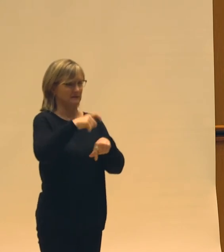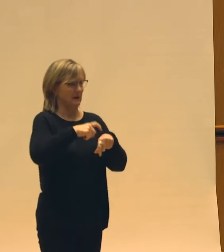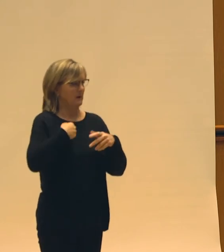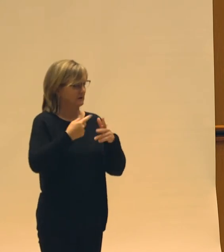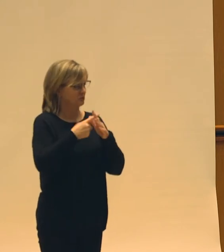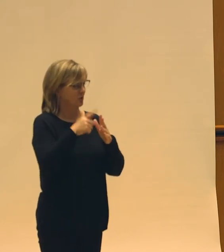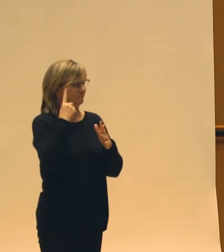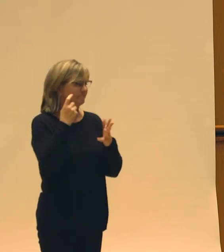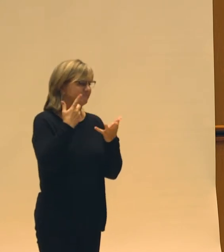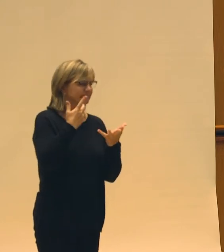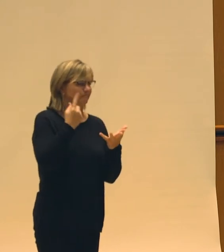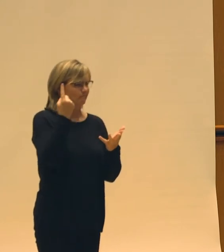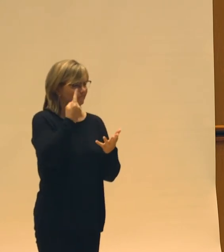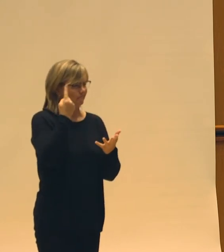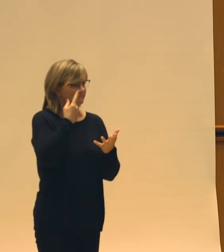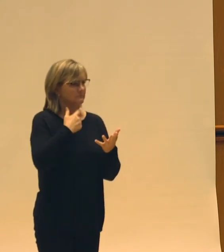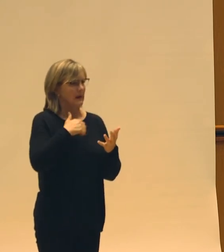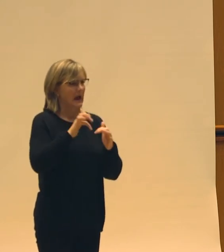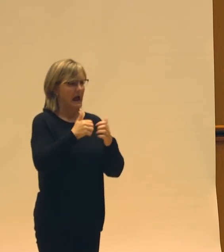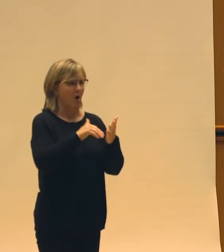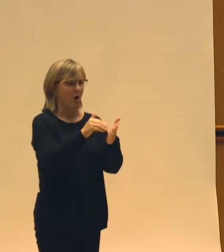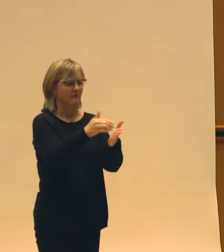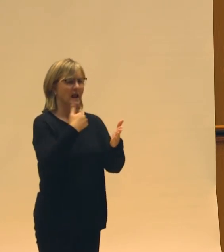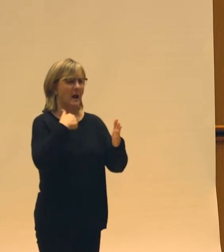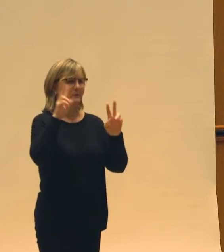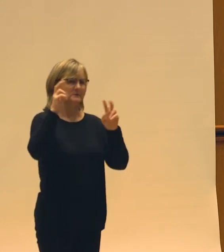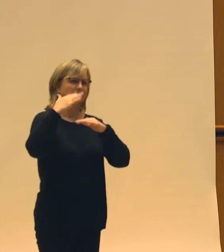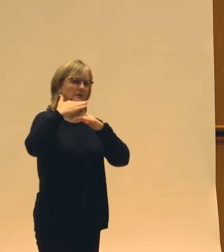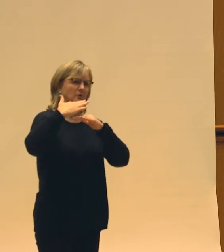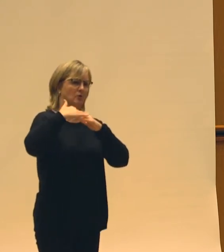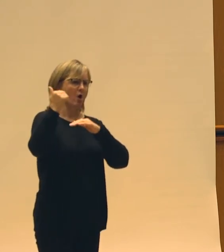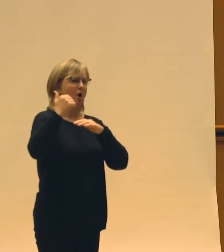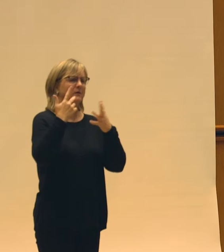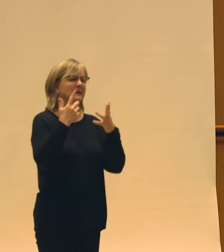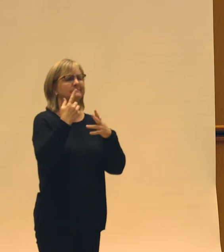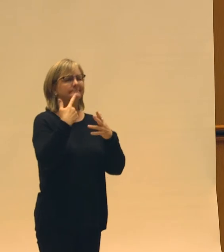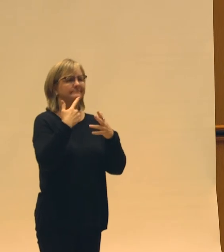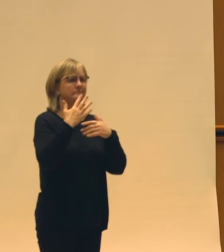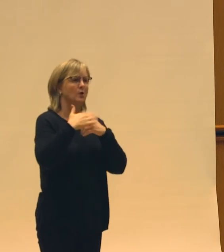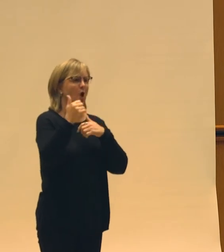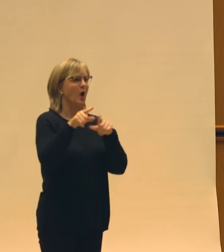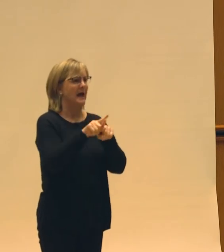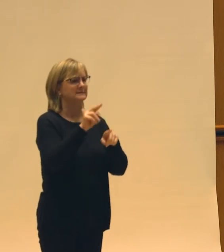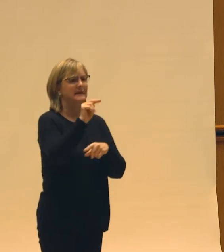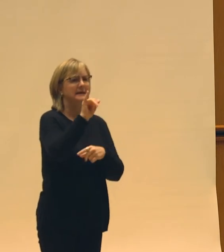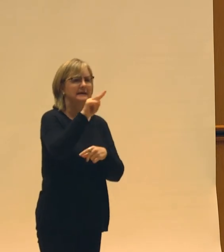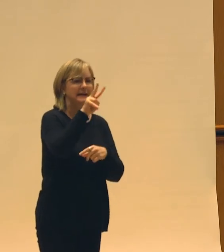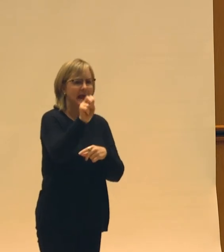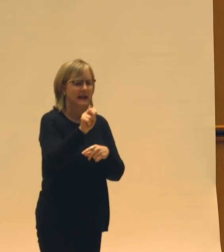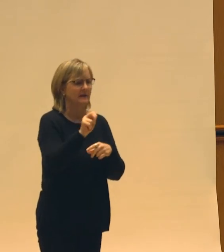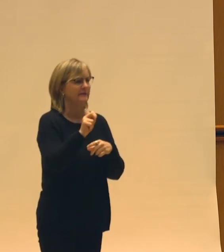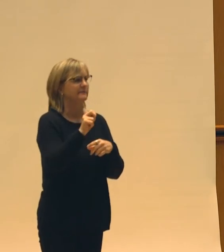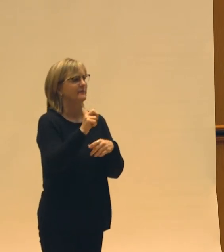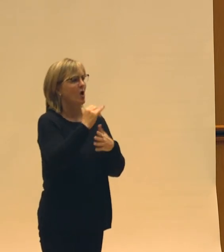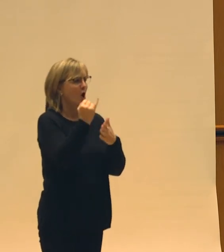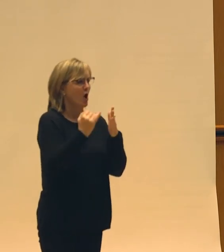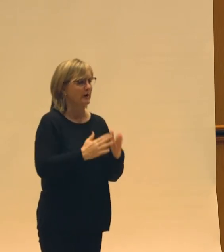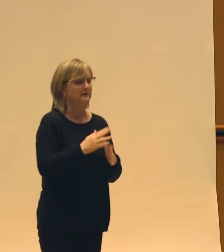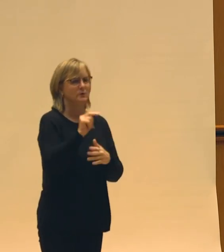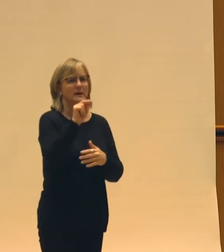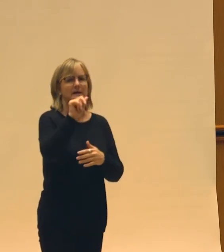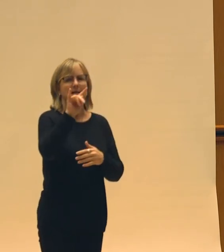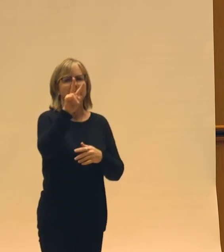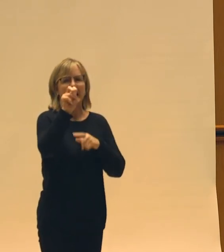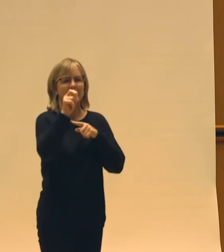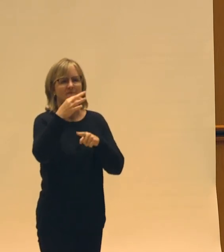how often I was summoned as a native artist and a native expert, which I debunked right at